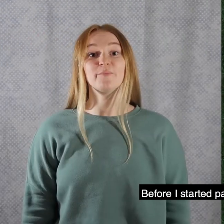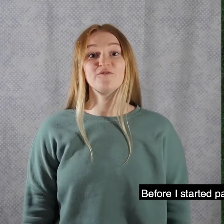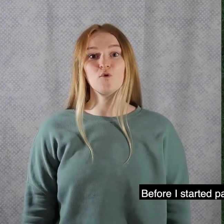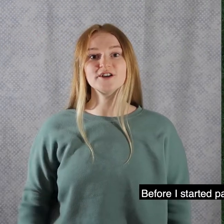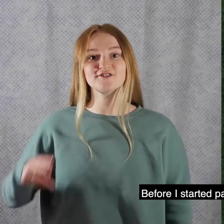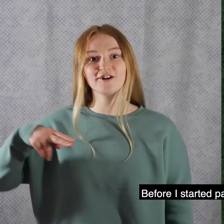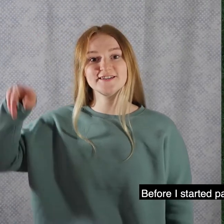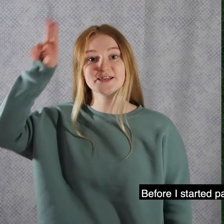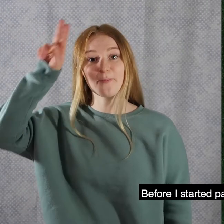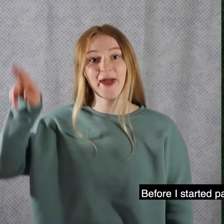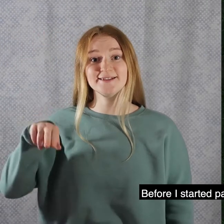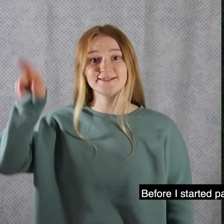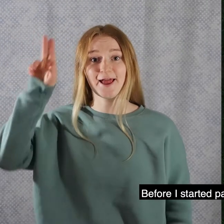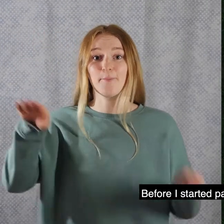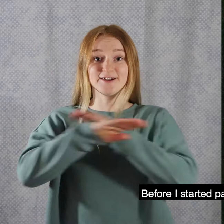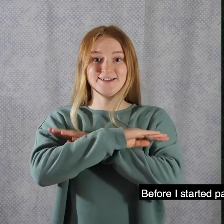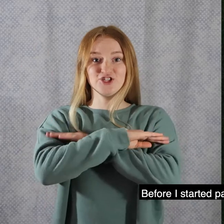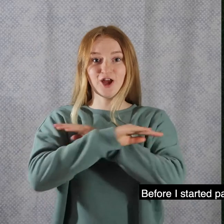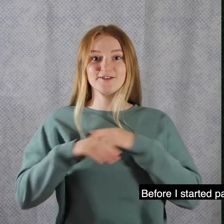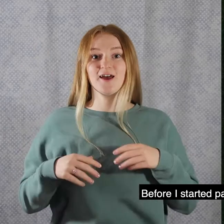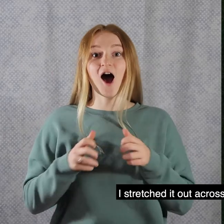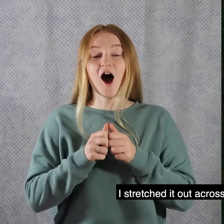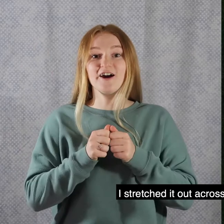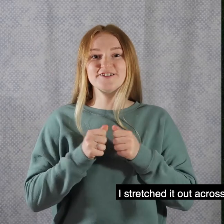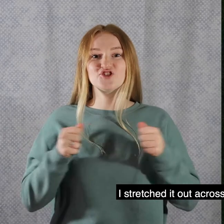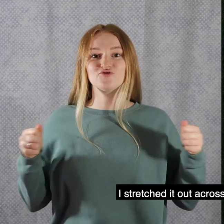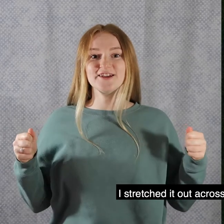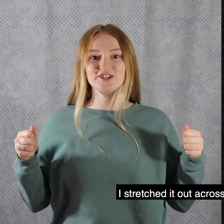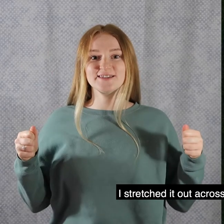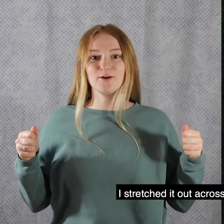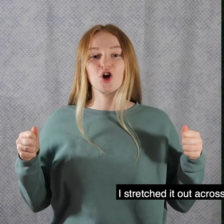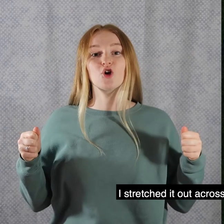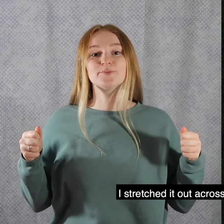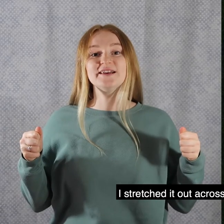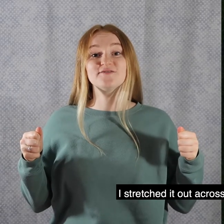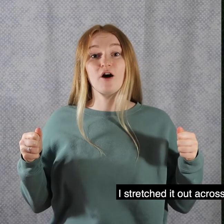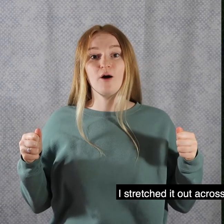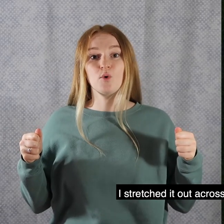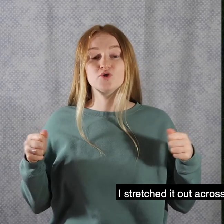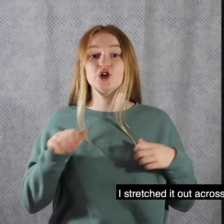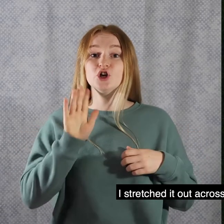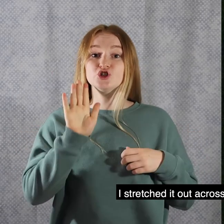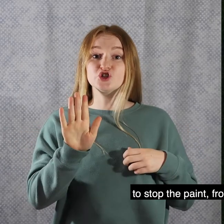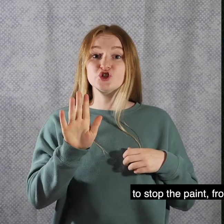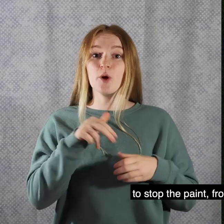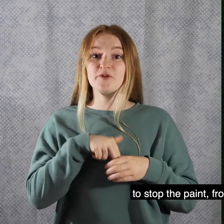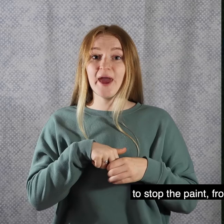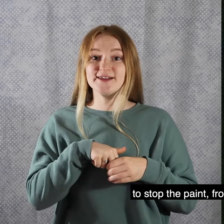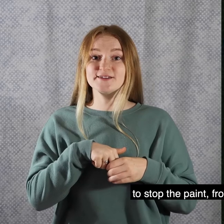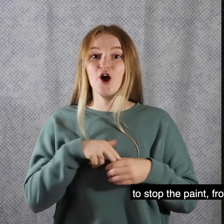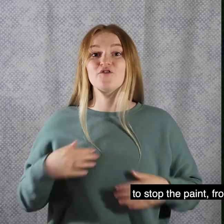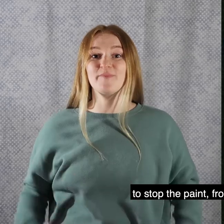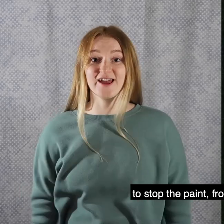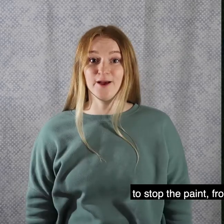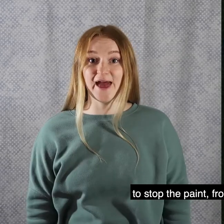Before I started painting my t-shirt, I stretched it out across a piece of cardboard to stop the